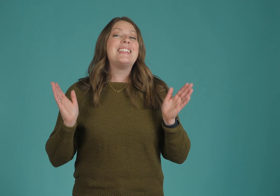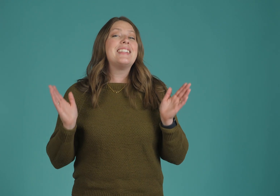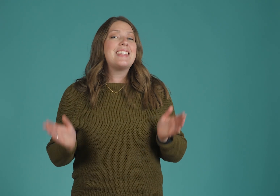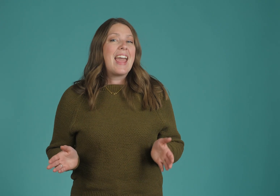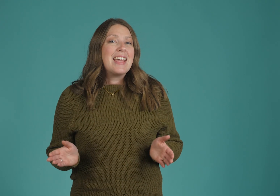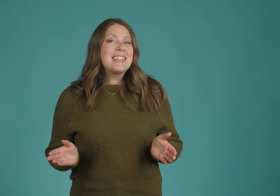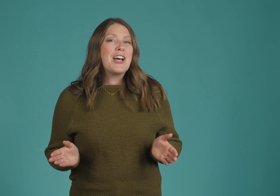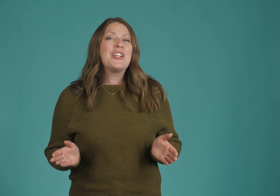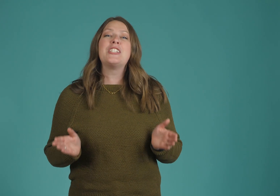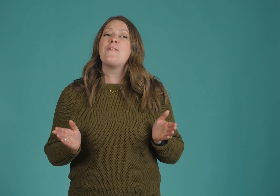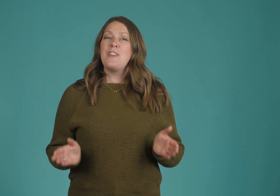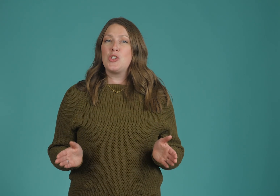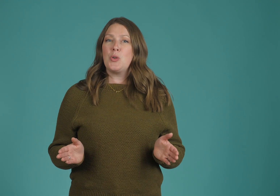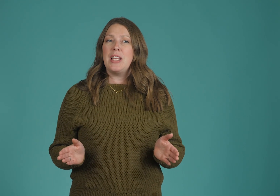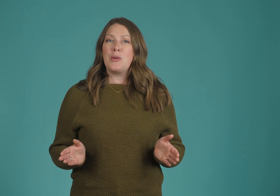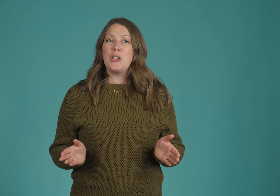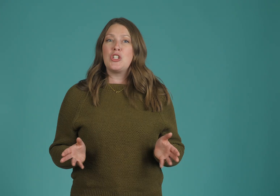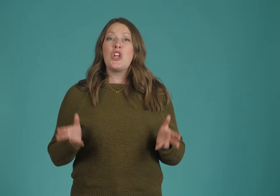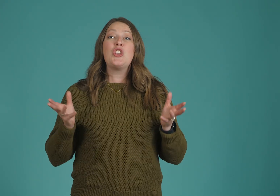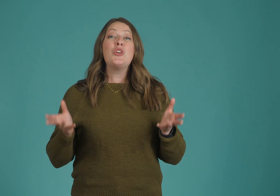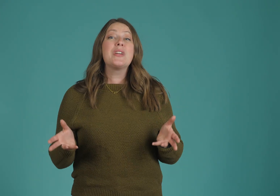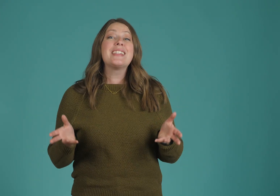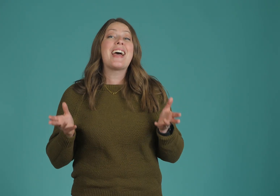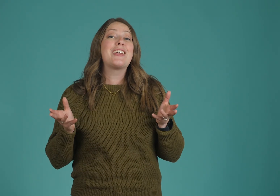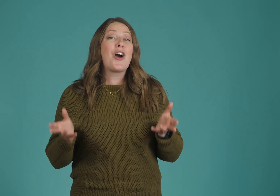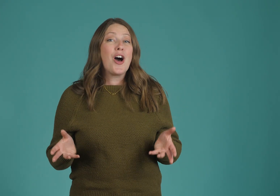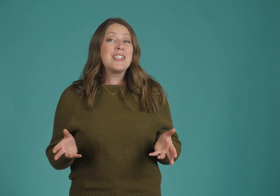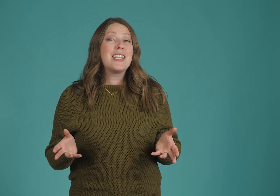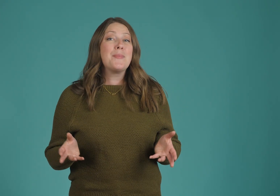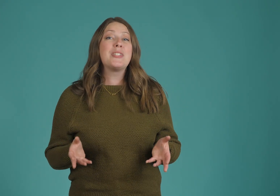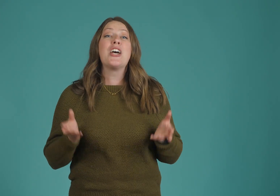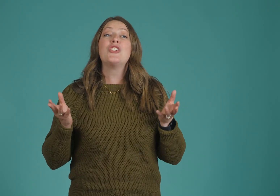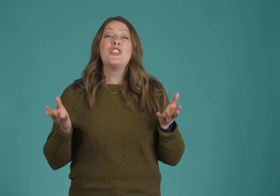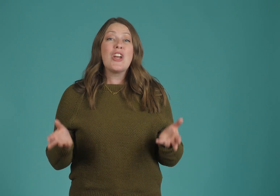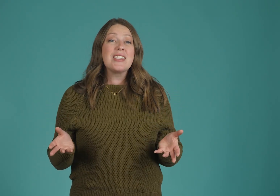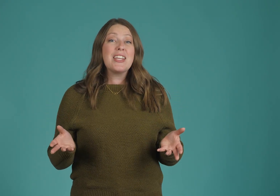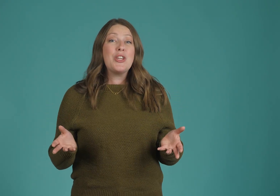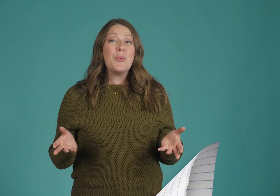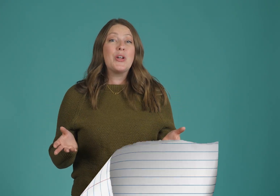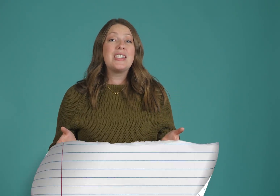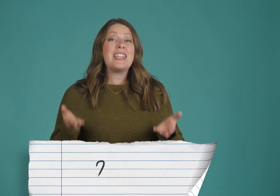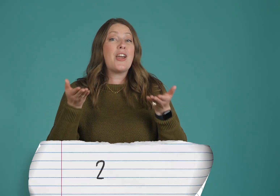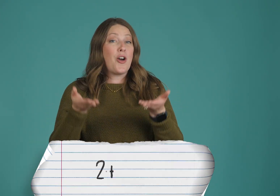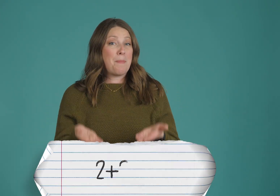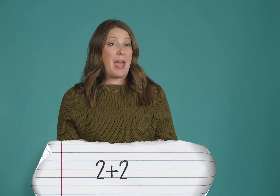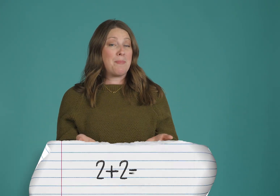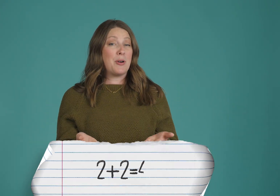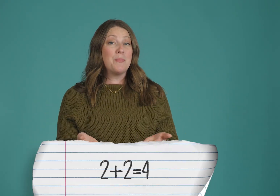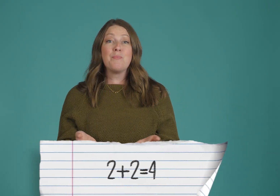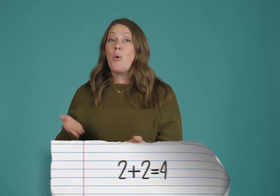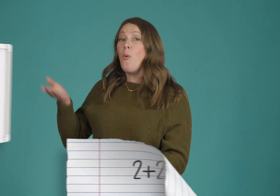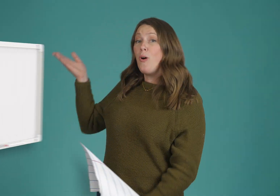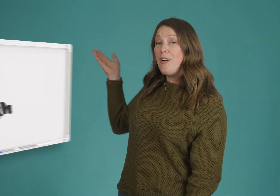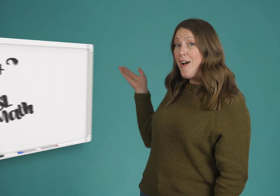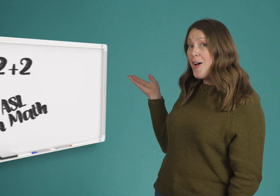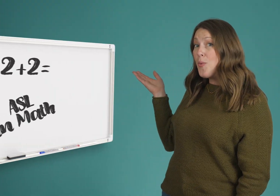Since ASL is a visual language, you can sign concepts just like you would see on a paper or on a